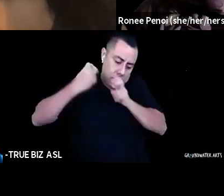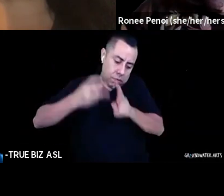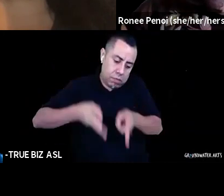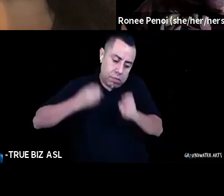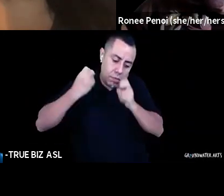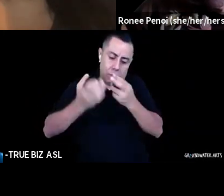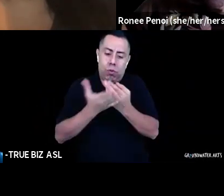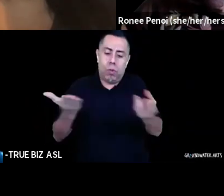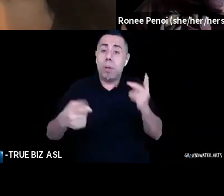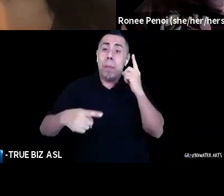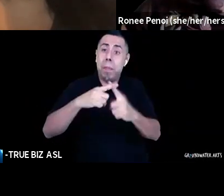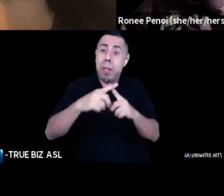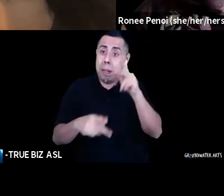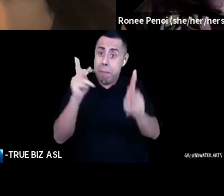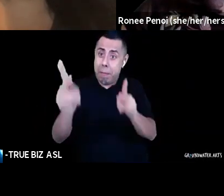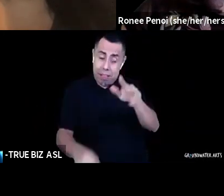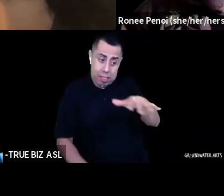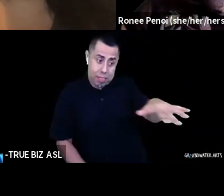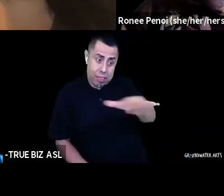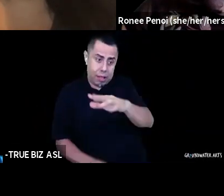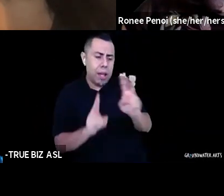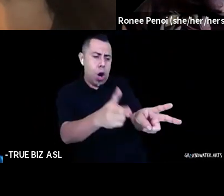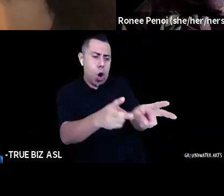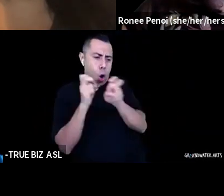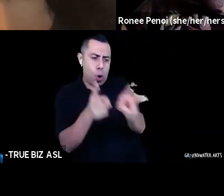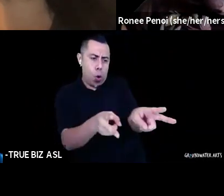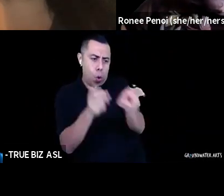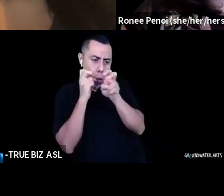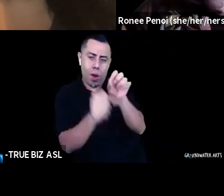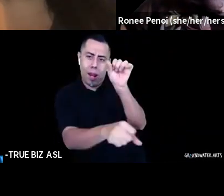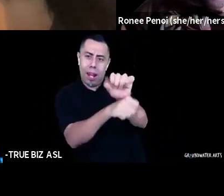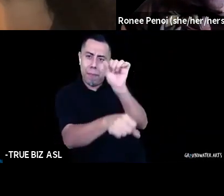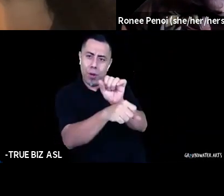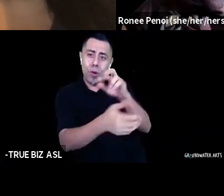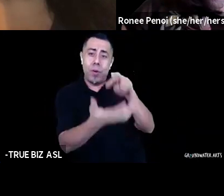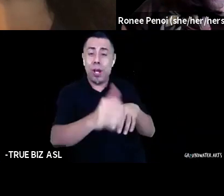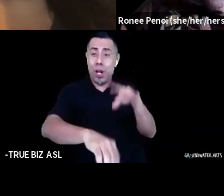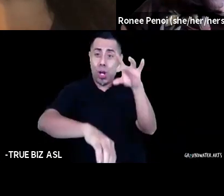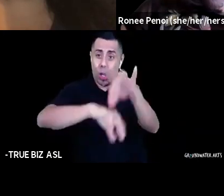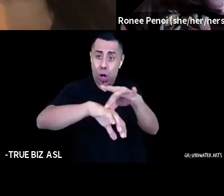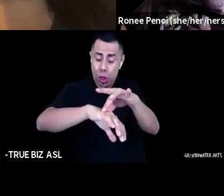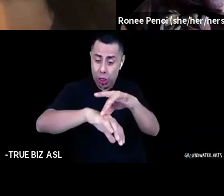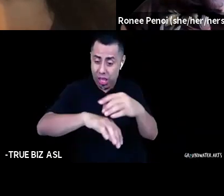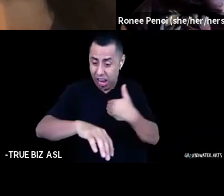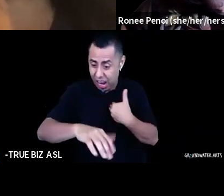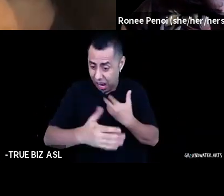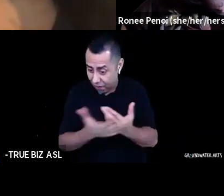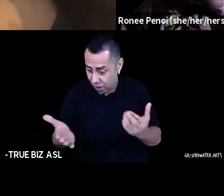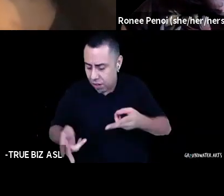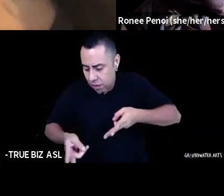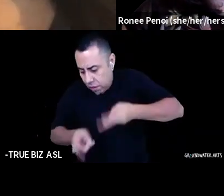right? Like we're extracting resources from the earth and accumulating wealth. That's the dominant economy that we live